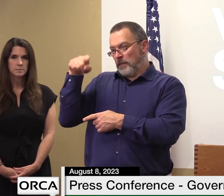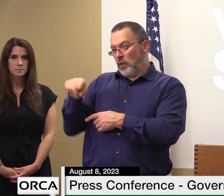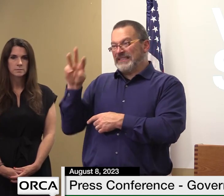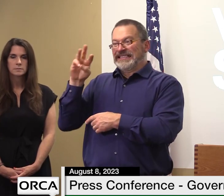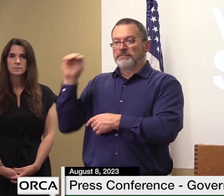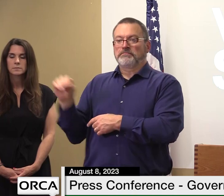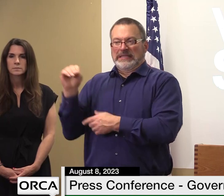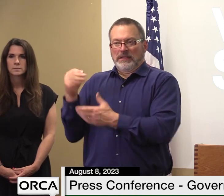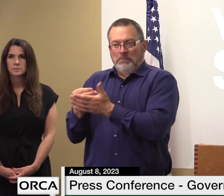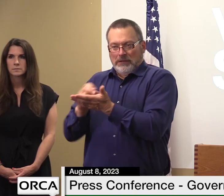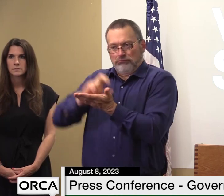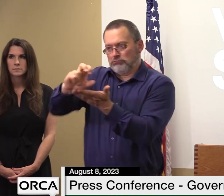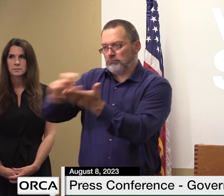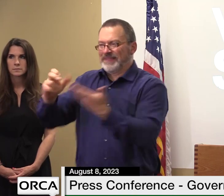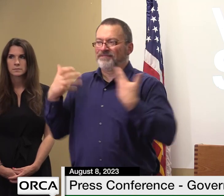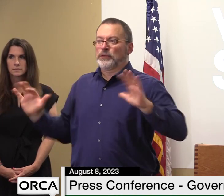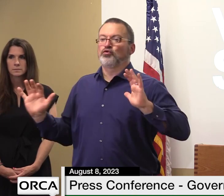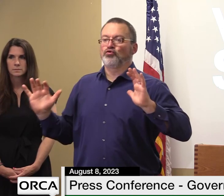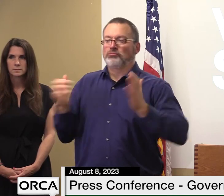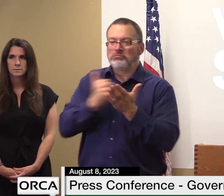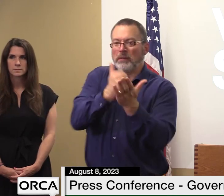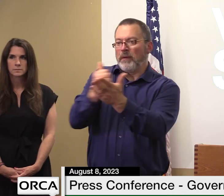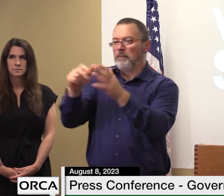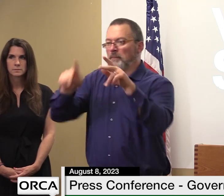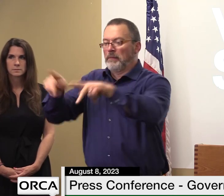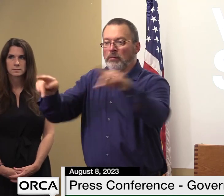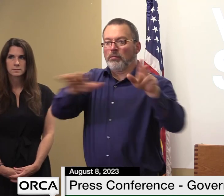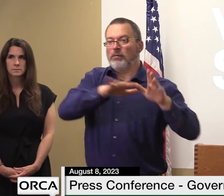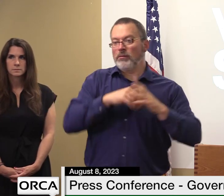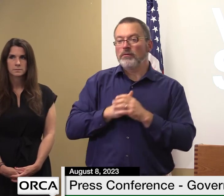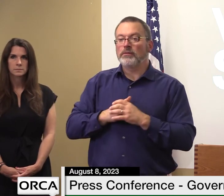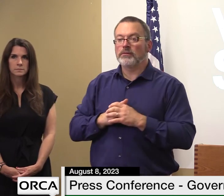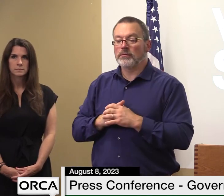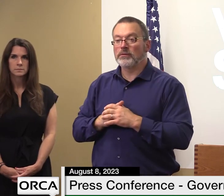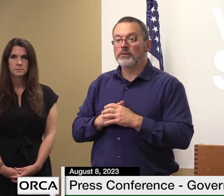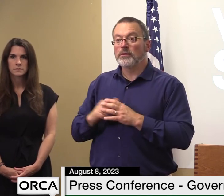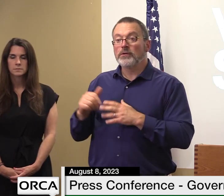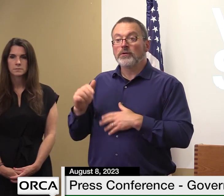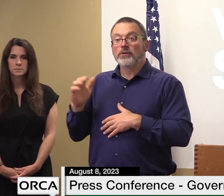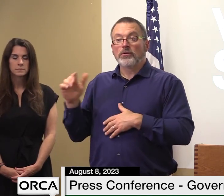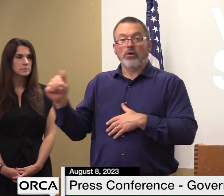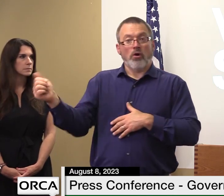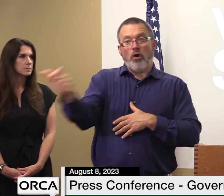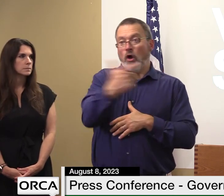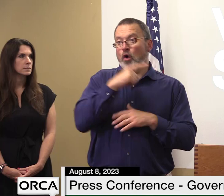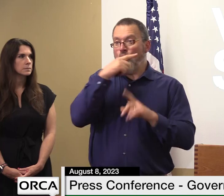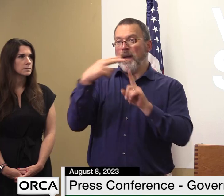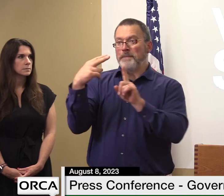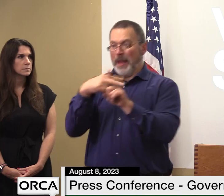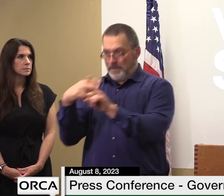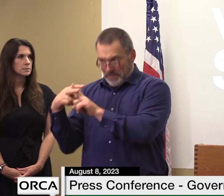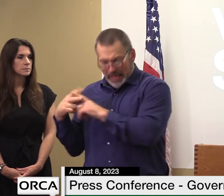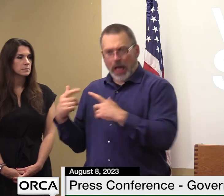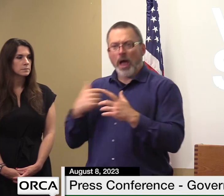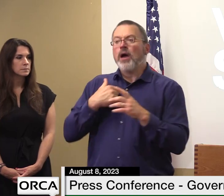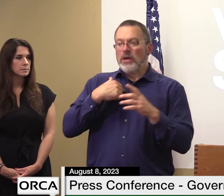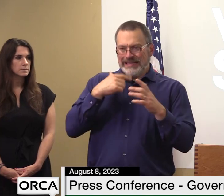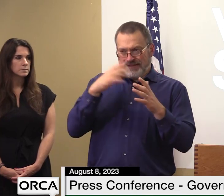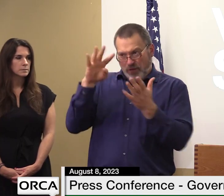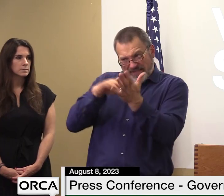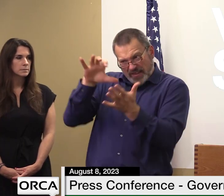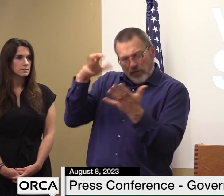the fema conducts follow-up calls with every applicant as of today we have contacted over 1 000